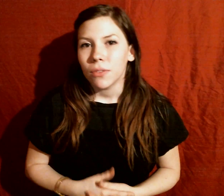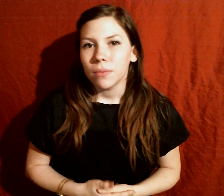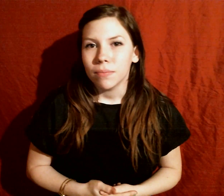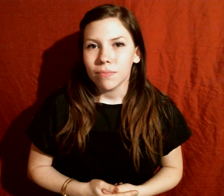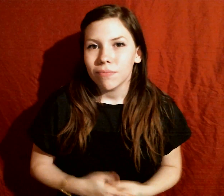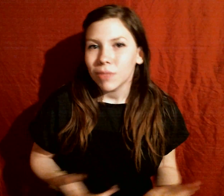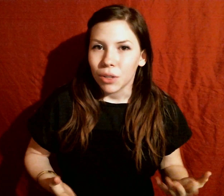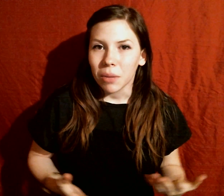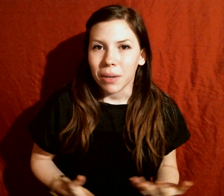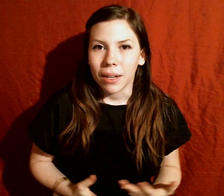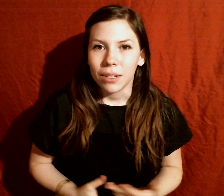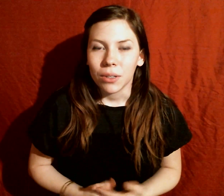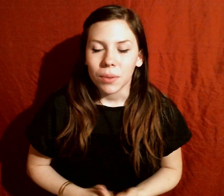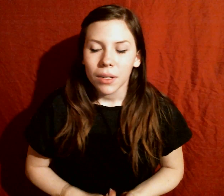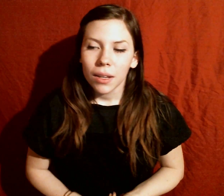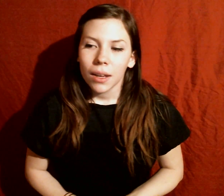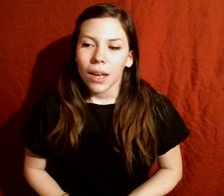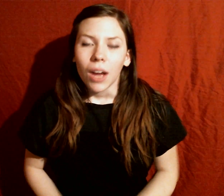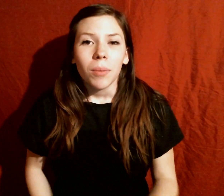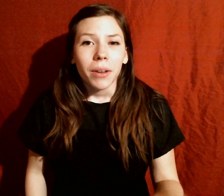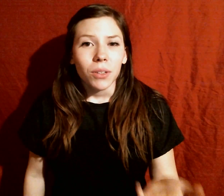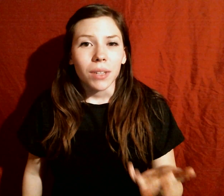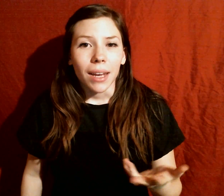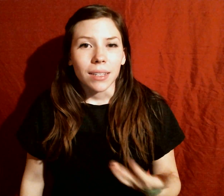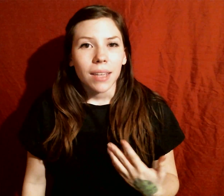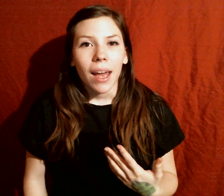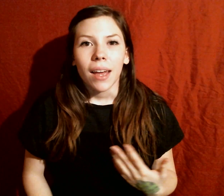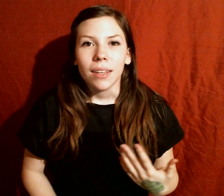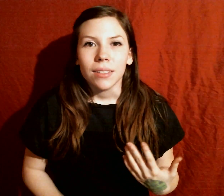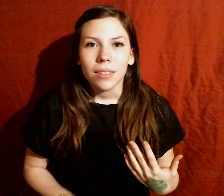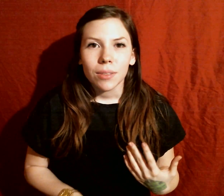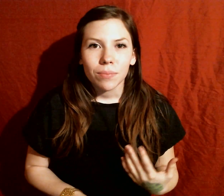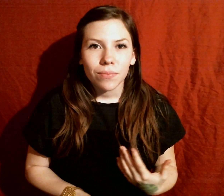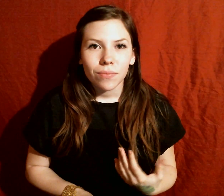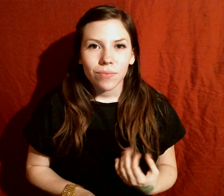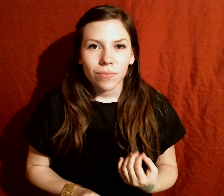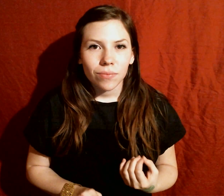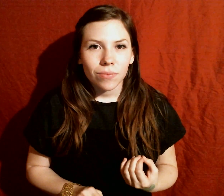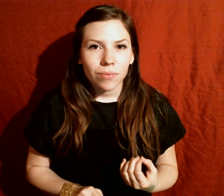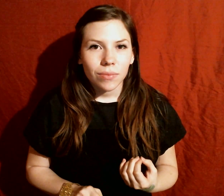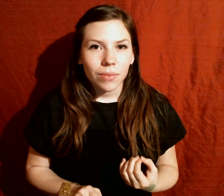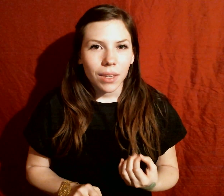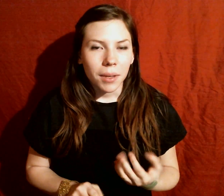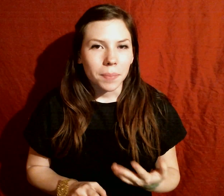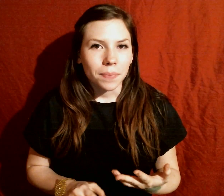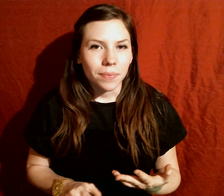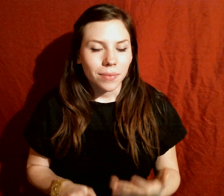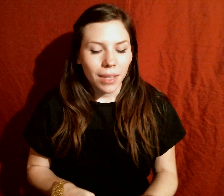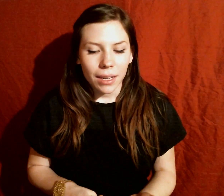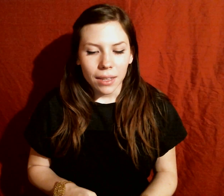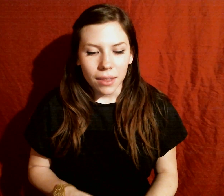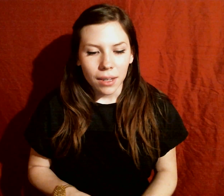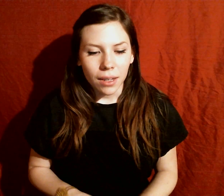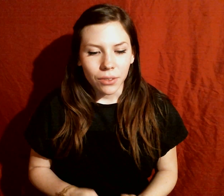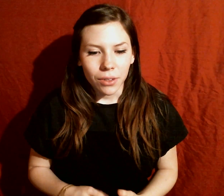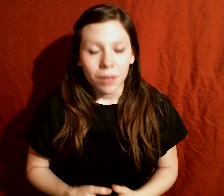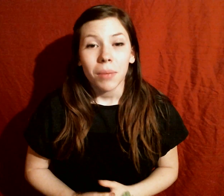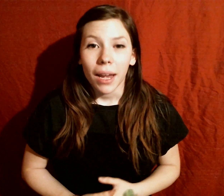LARPing I do. How about you guys has um anything ever impacted